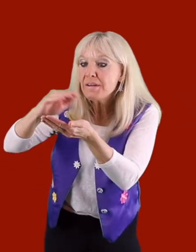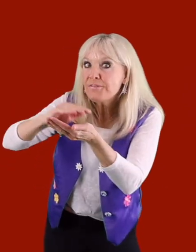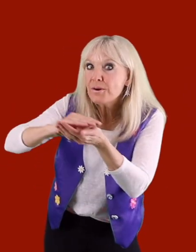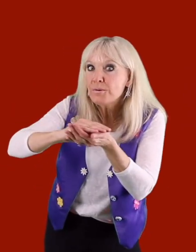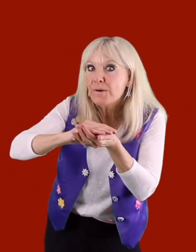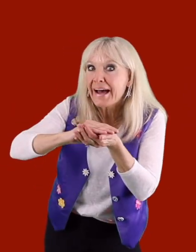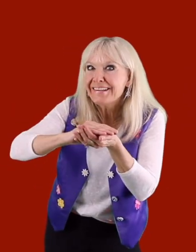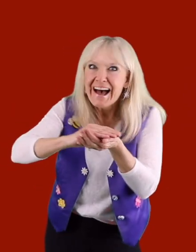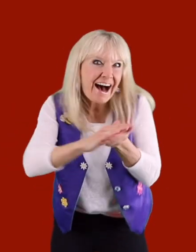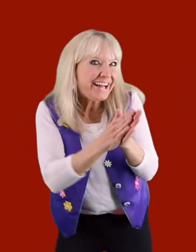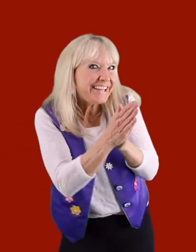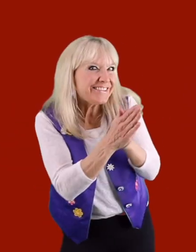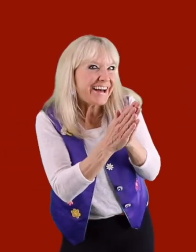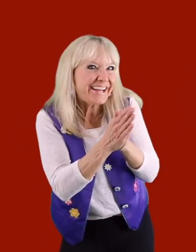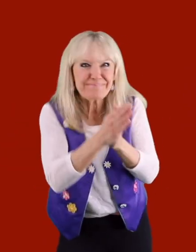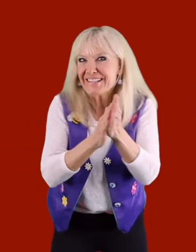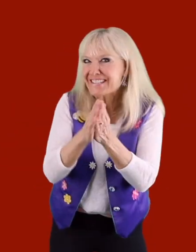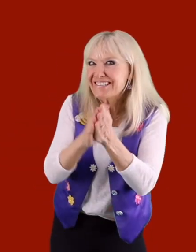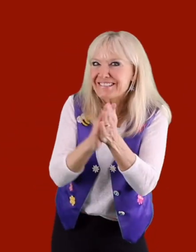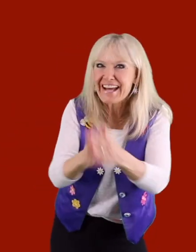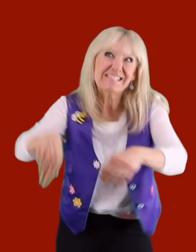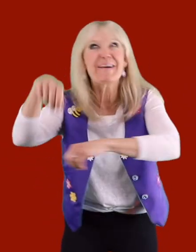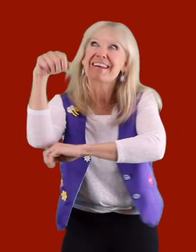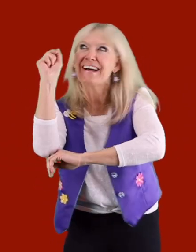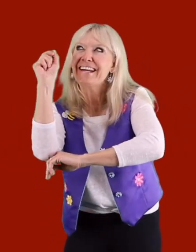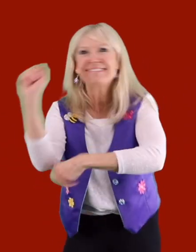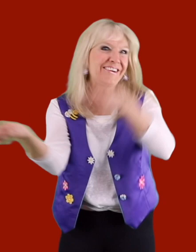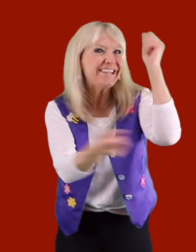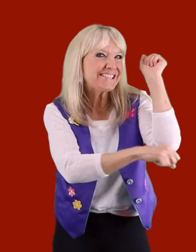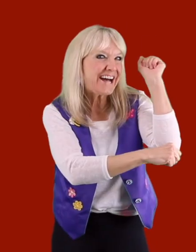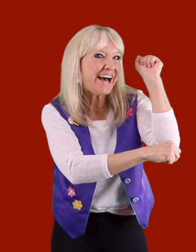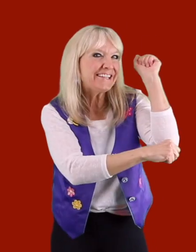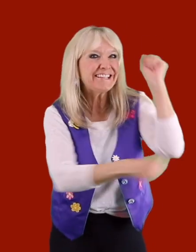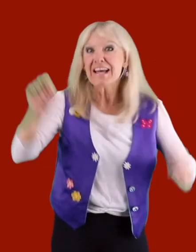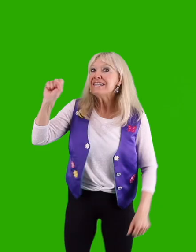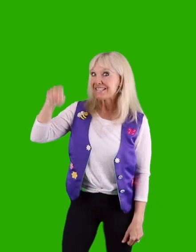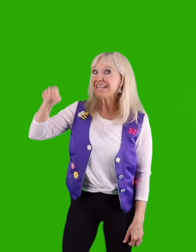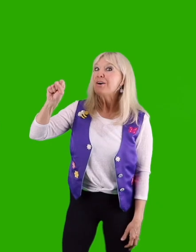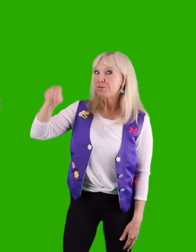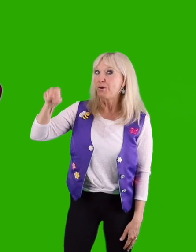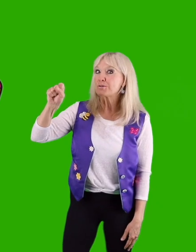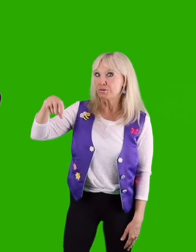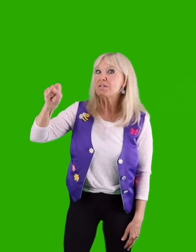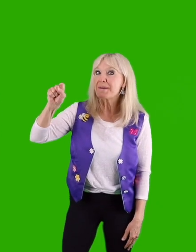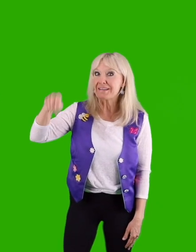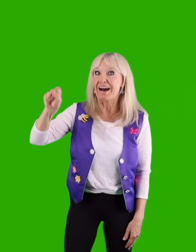me for a while. I'll heat right up and start to dance in my rock and roll in style. Si, nos gusta Brink up.